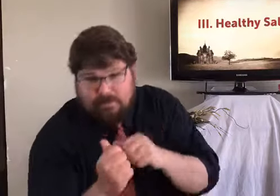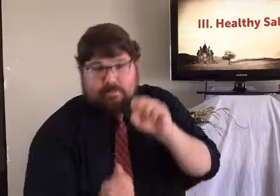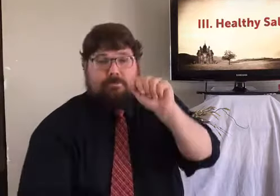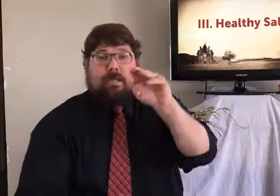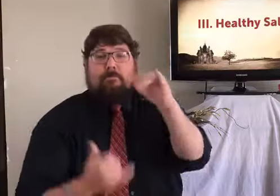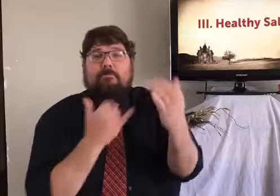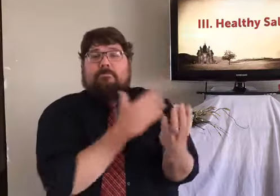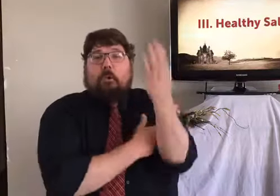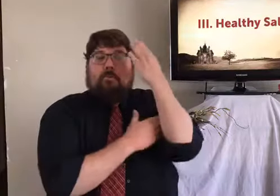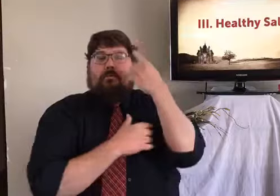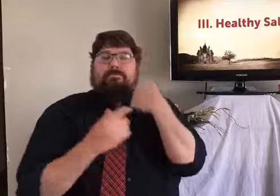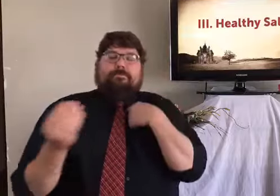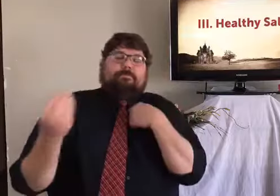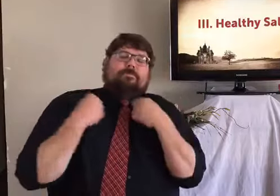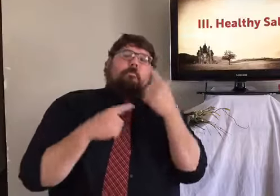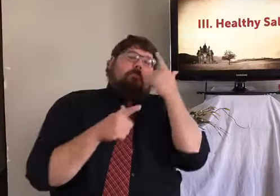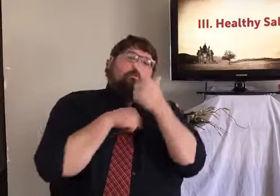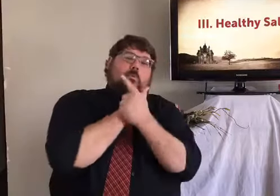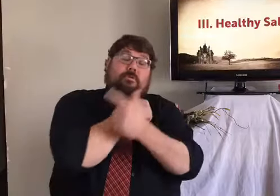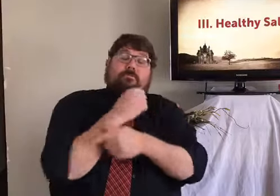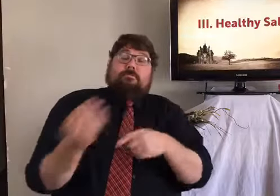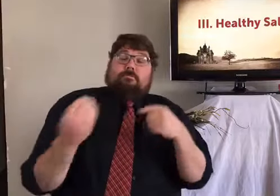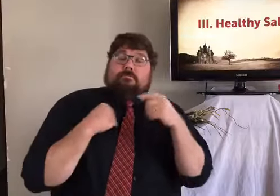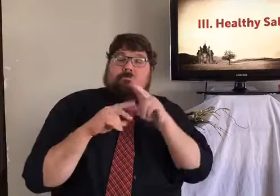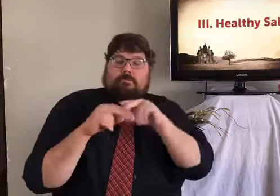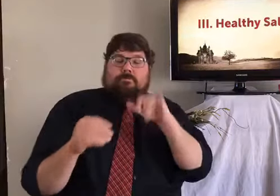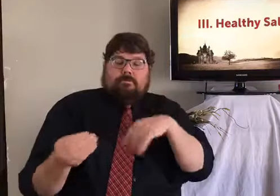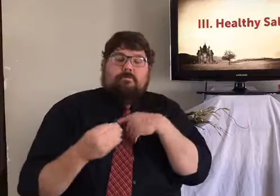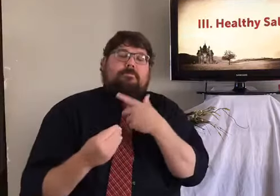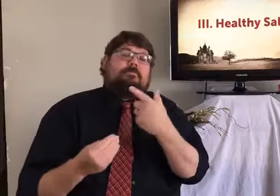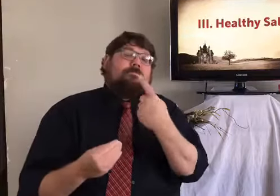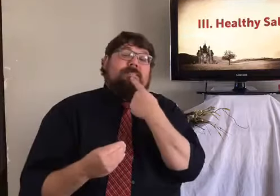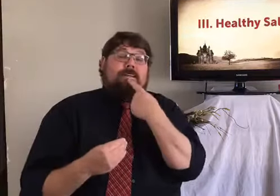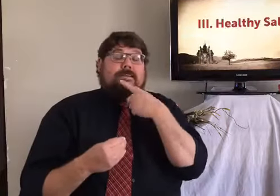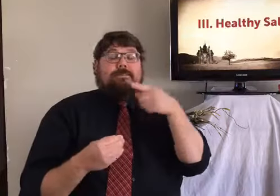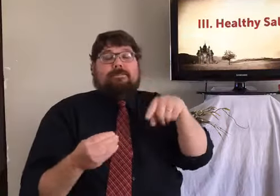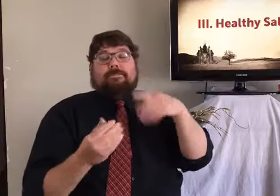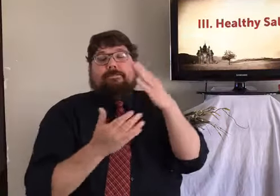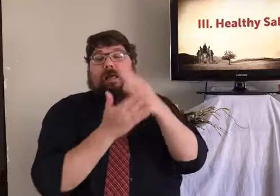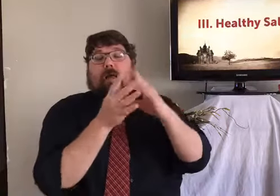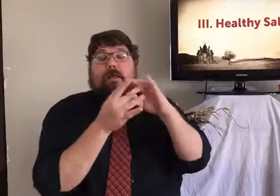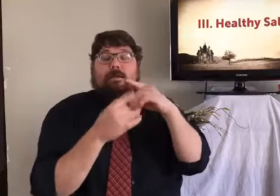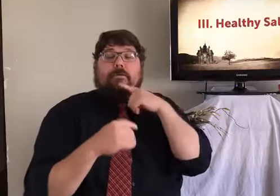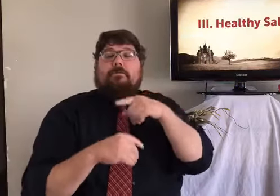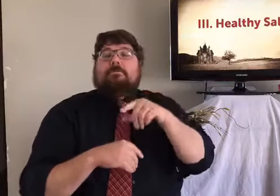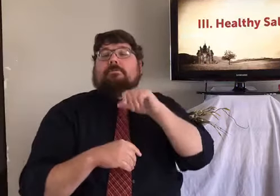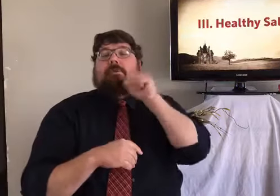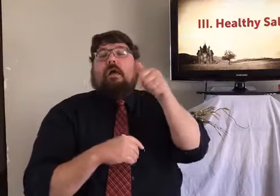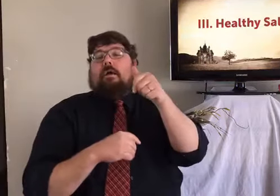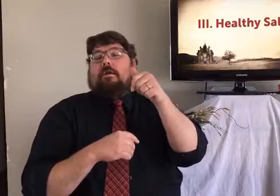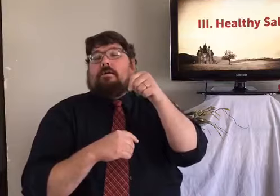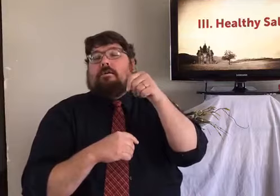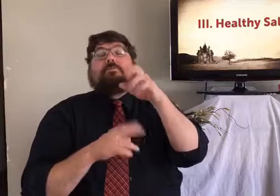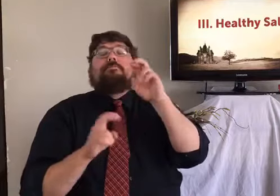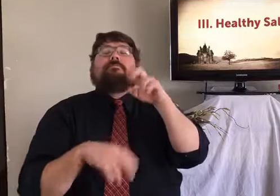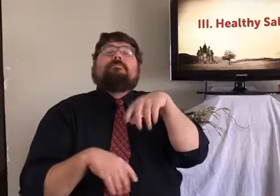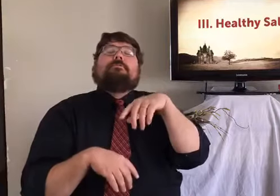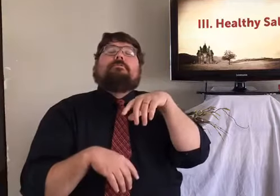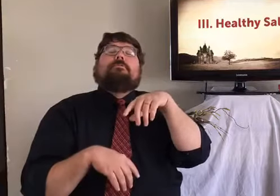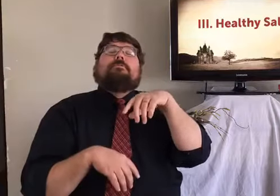to go up. And, it's kind of funny because I was talking with Sam this morning, my brother-in-law, the one who gave me the salt, he said, you know, some